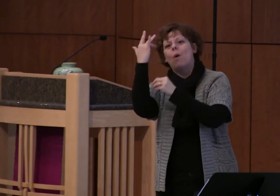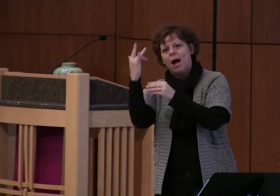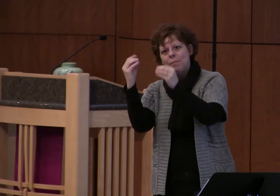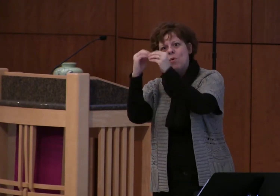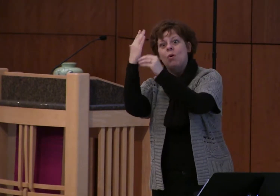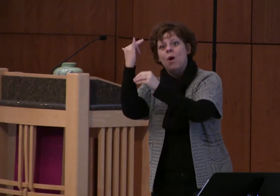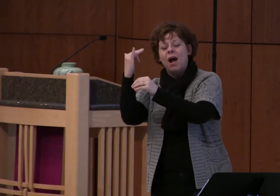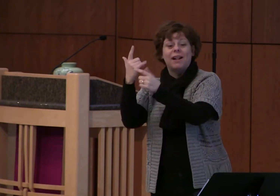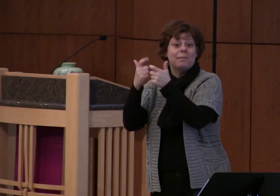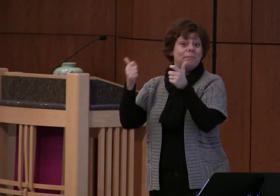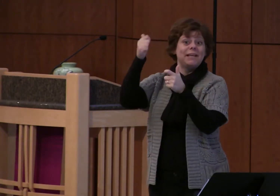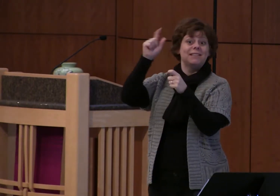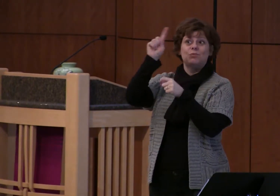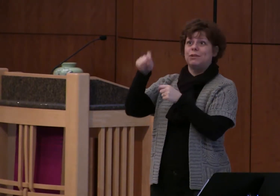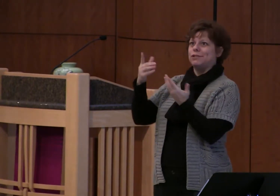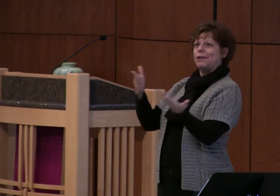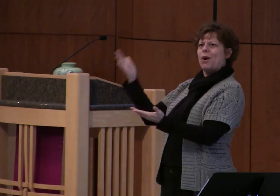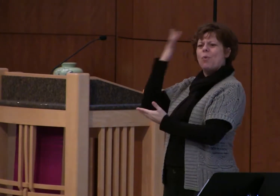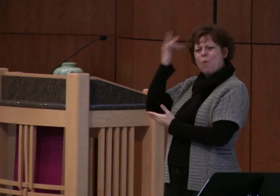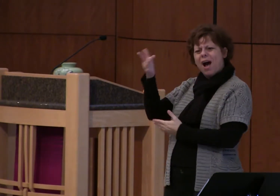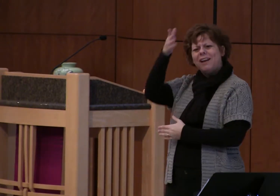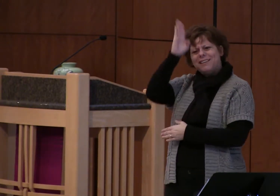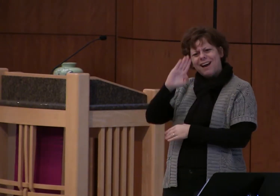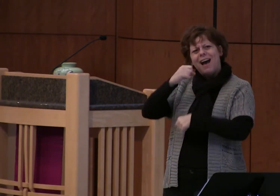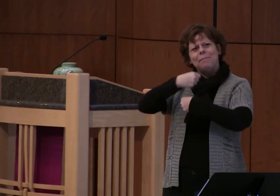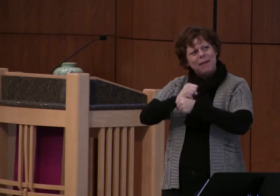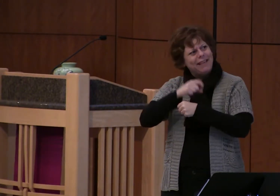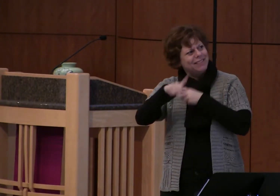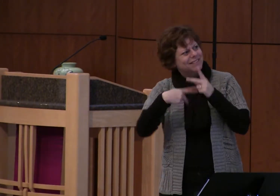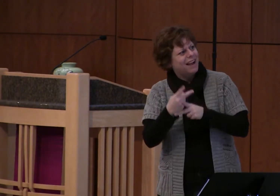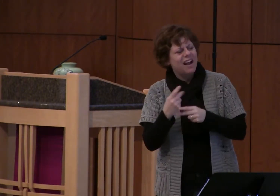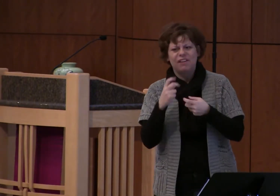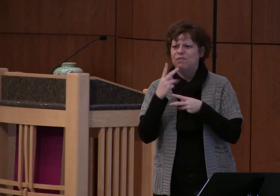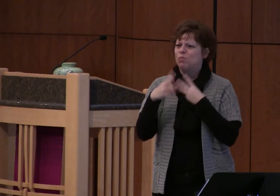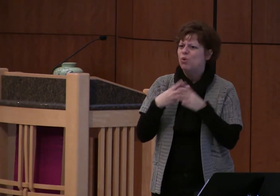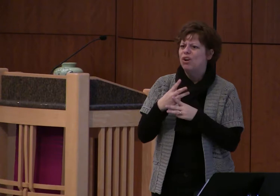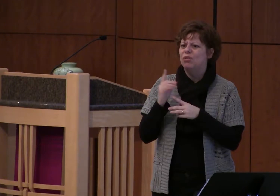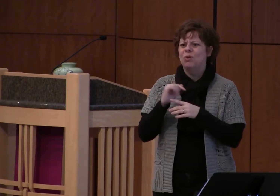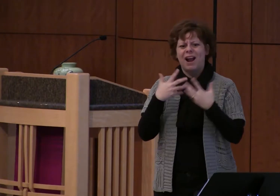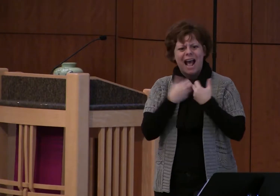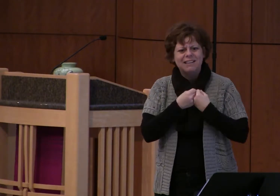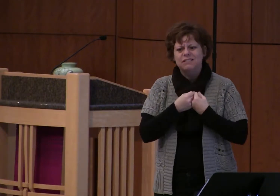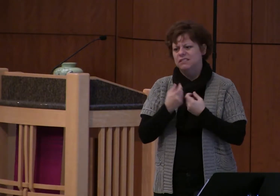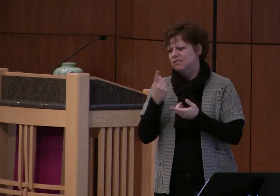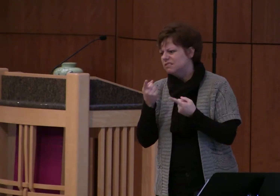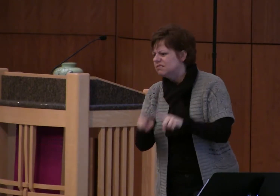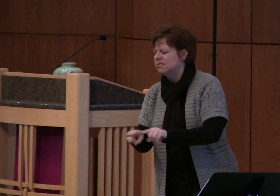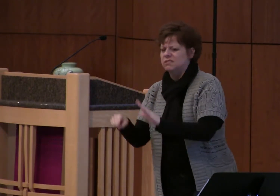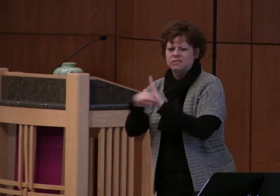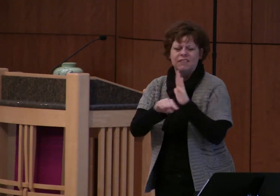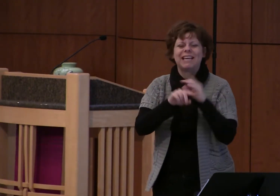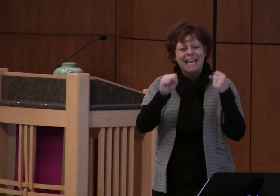first place create a world where such accidents and tragedies that devastate us could happen